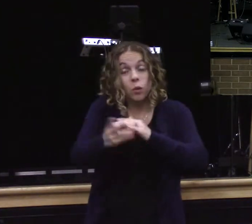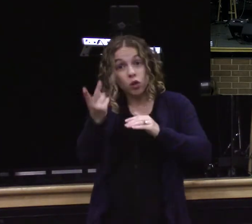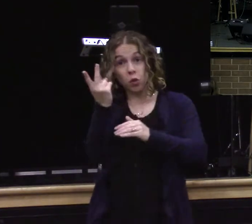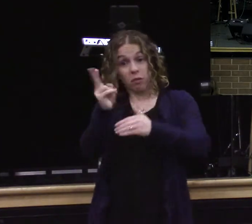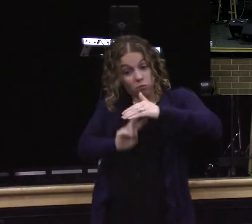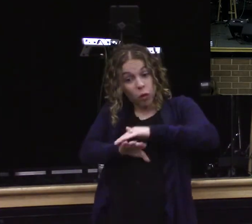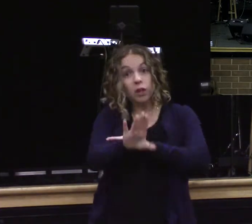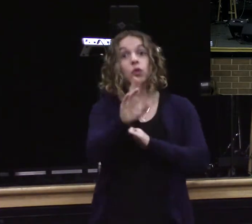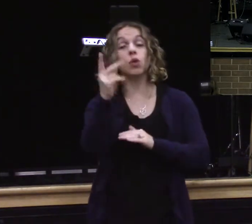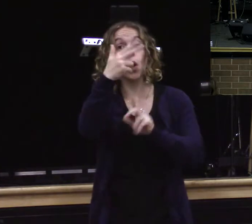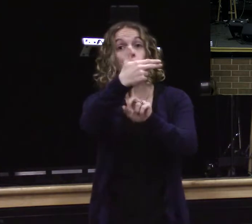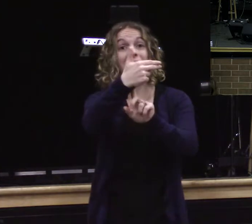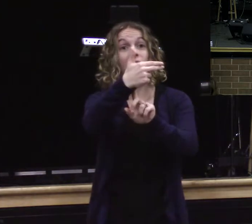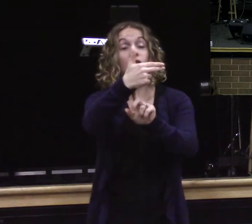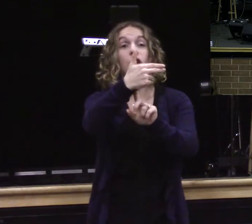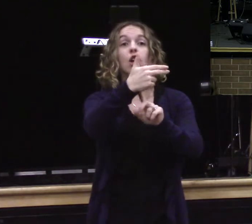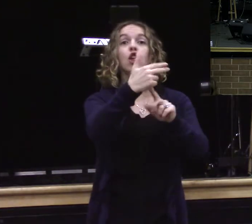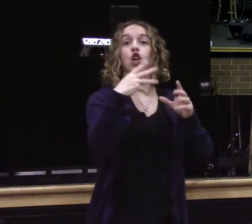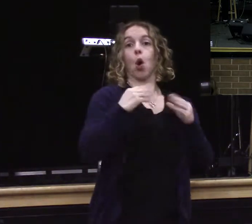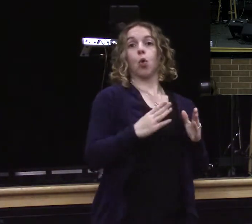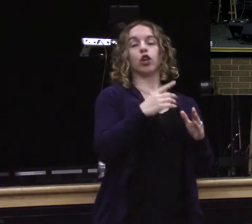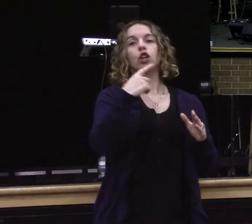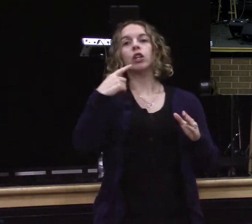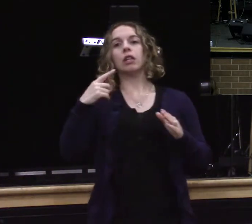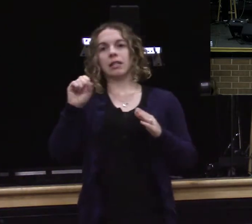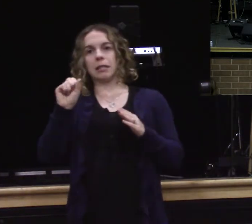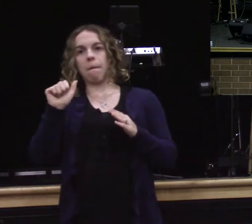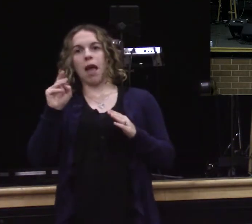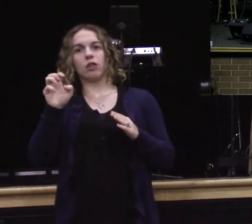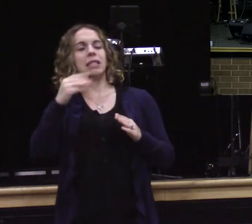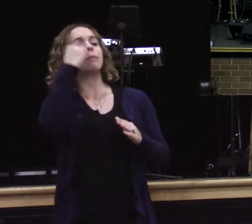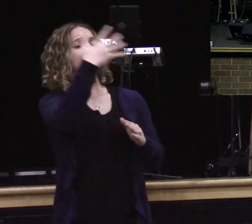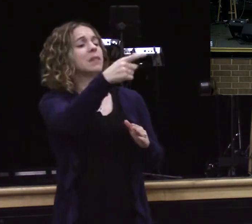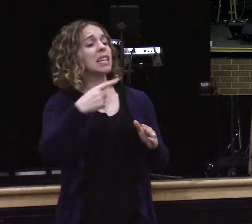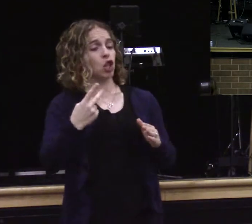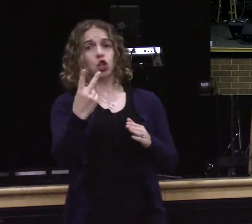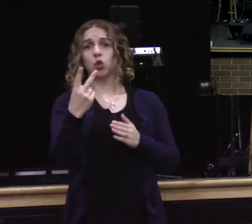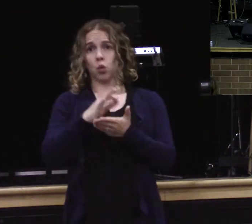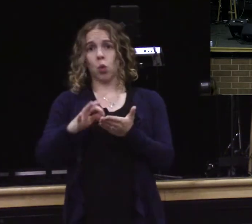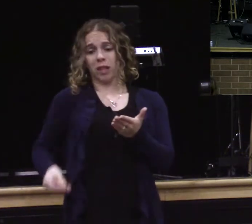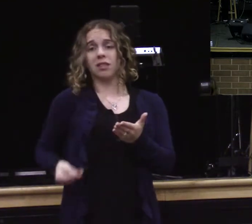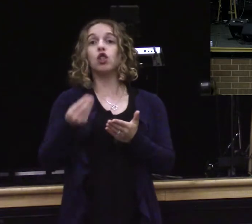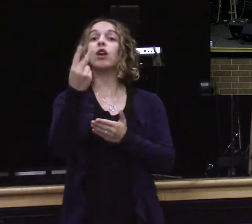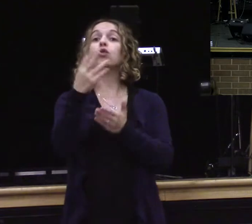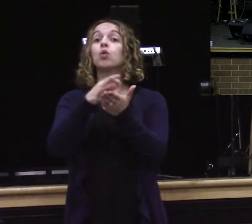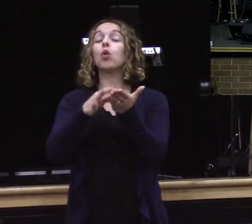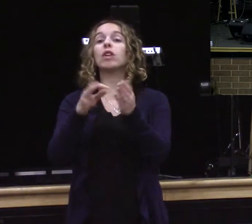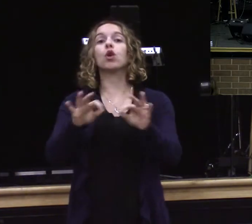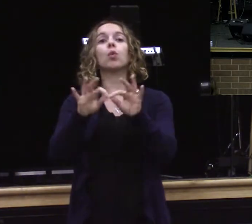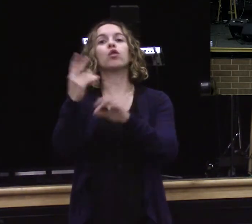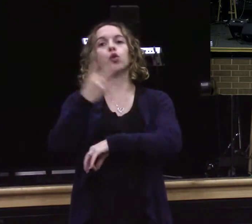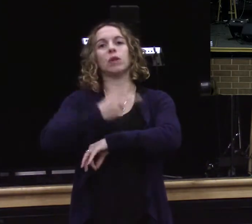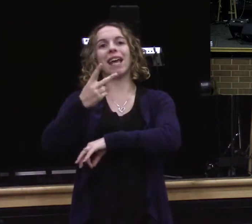And he gave them to the innkeeper and said take care of him. And whatever more you spend when I return I